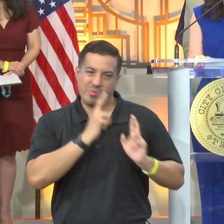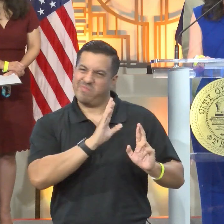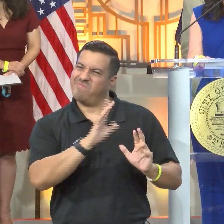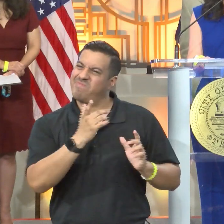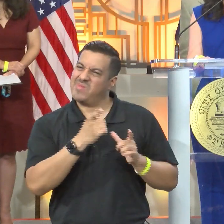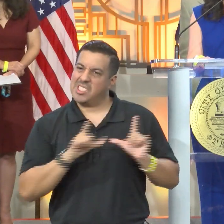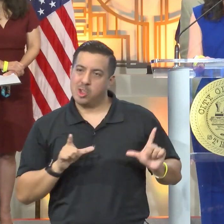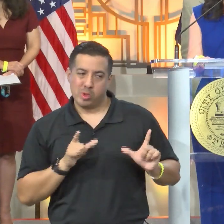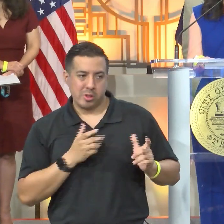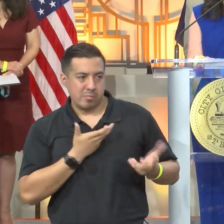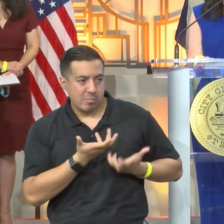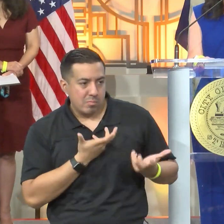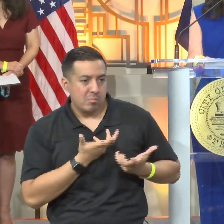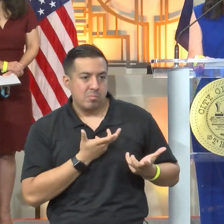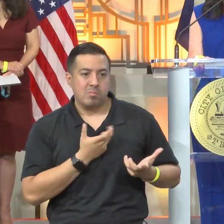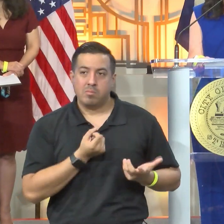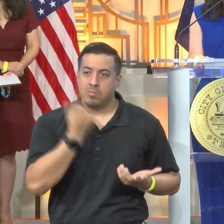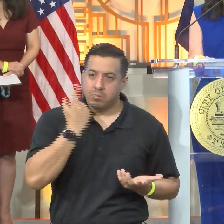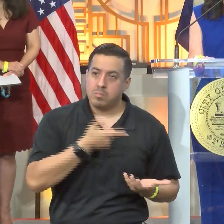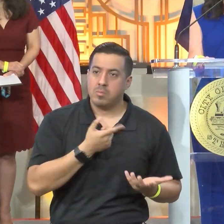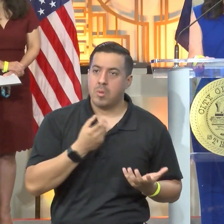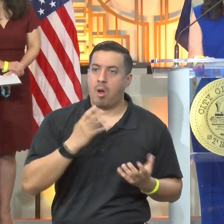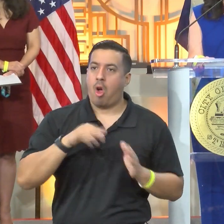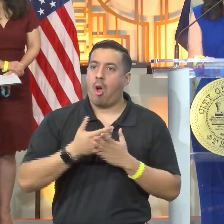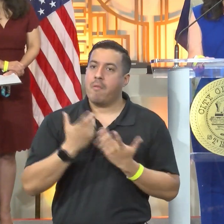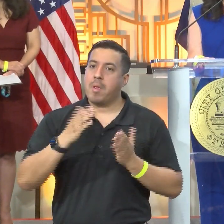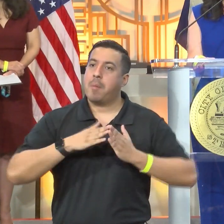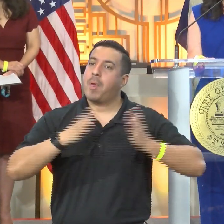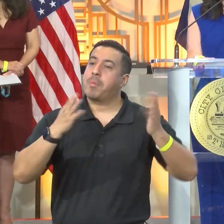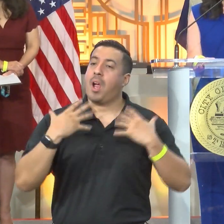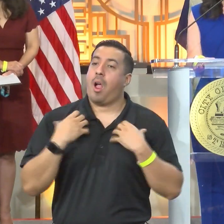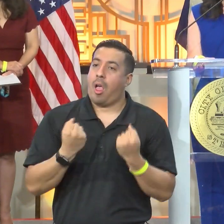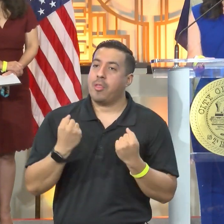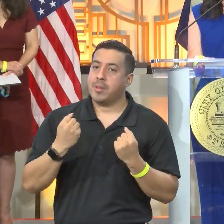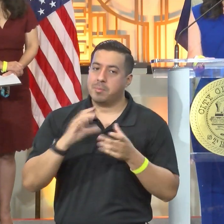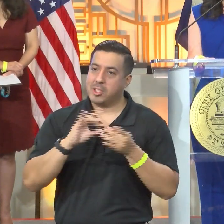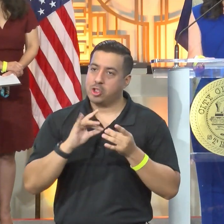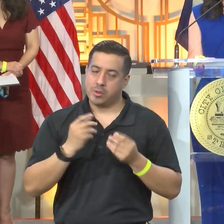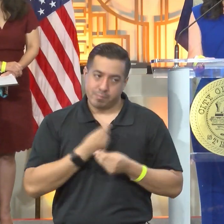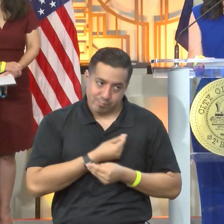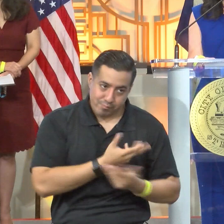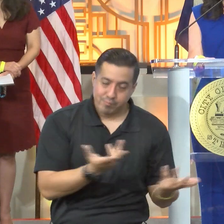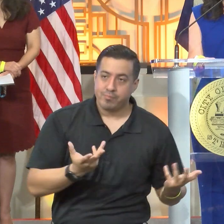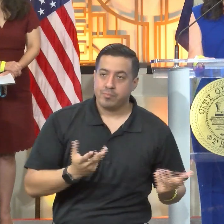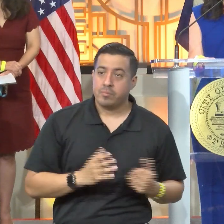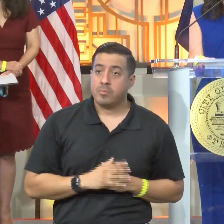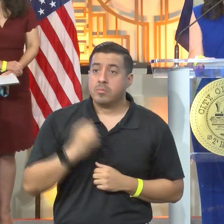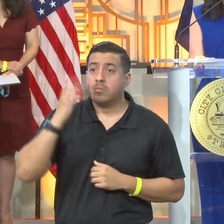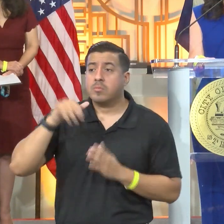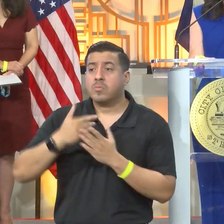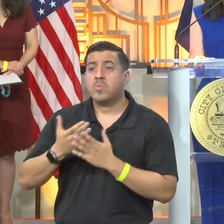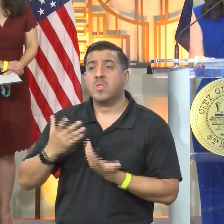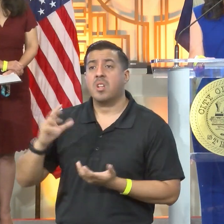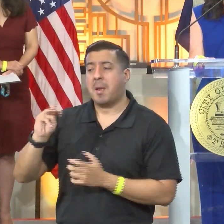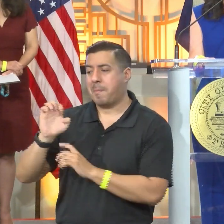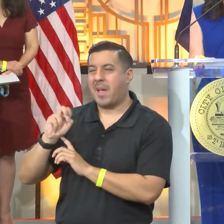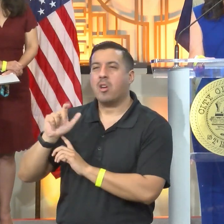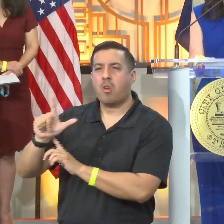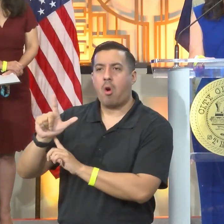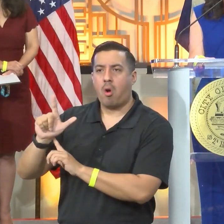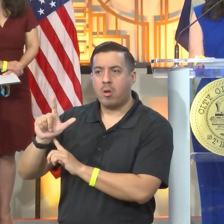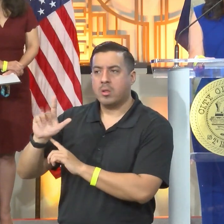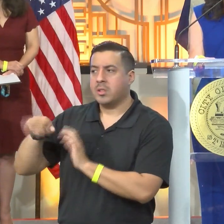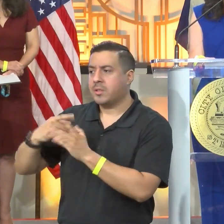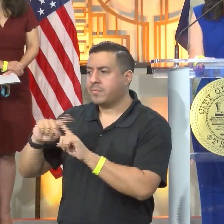is of utmost importance in getting our public health messaging across. Our public health subcommittee, along with the medical and faith-based subcommittees, have